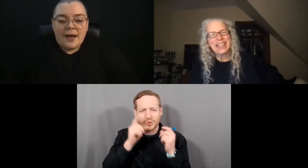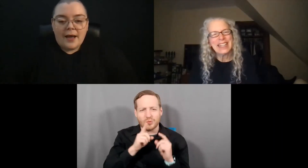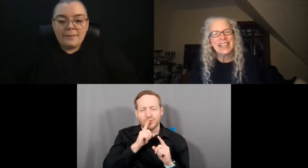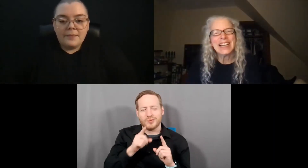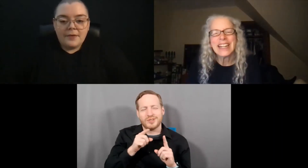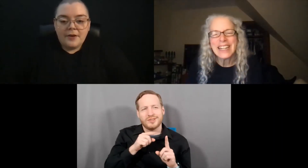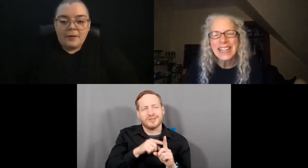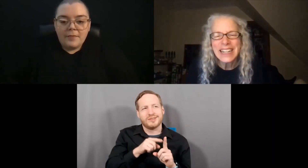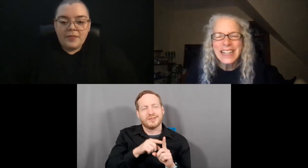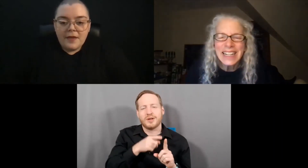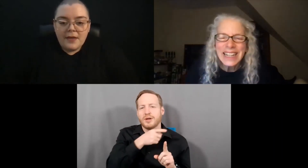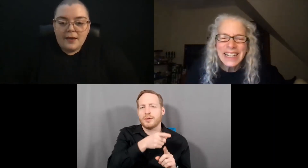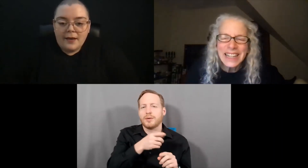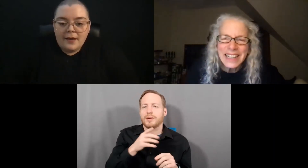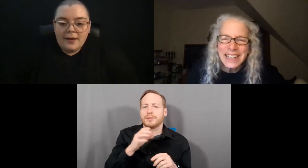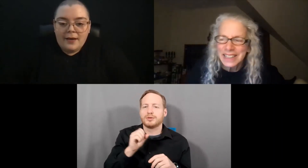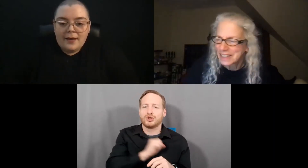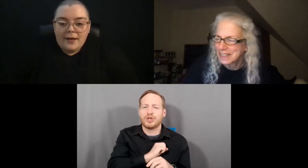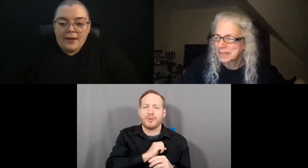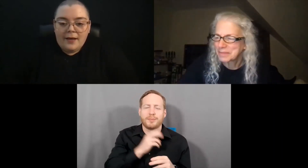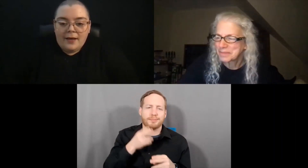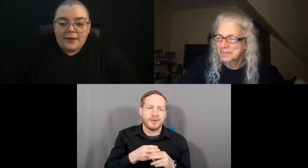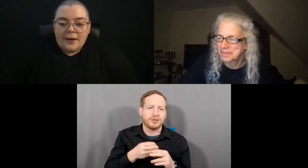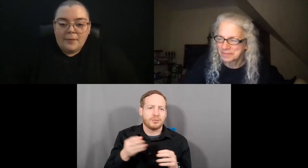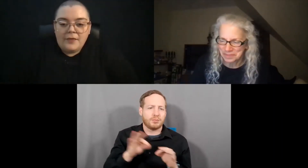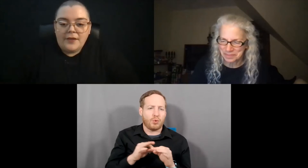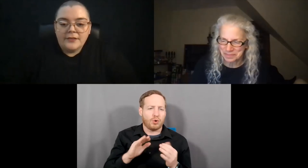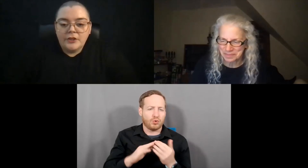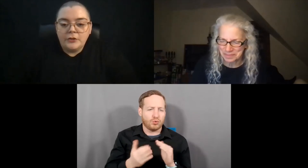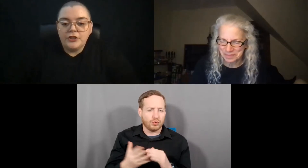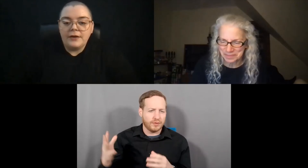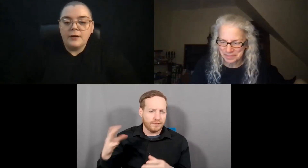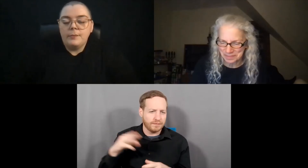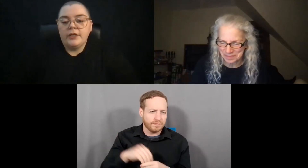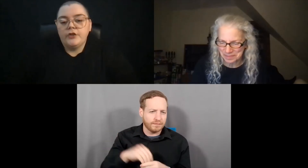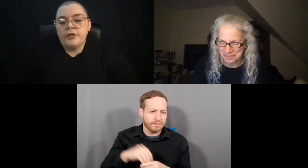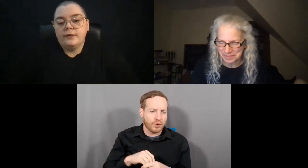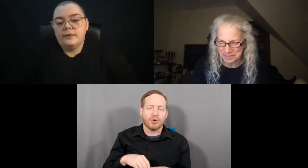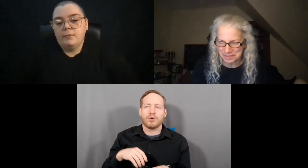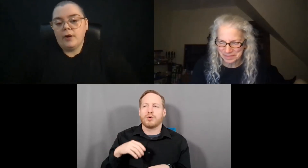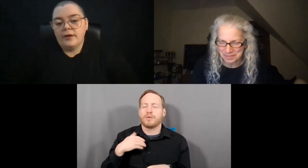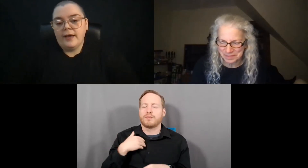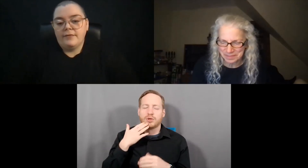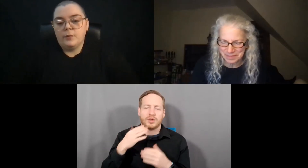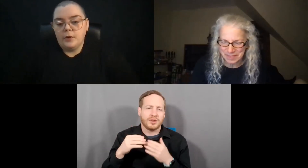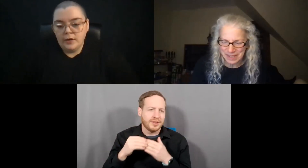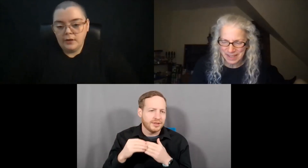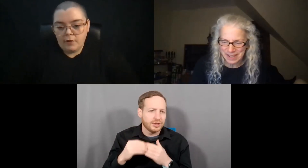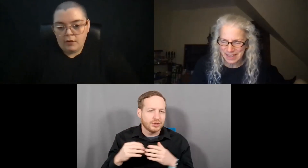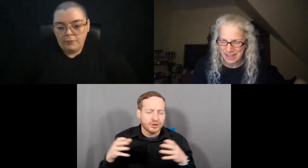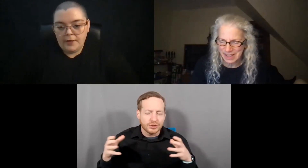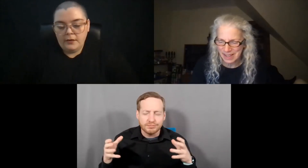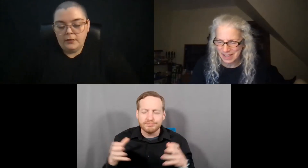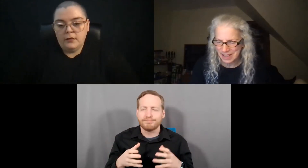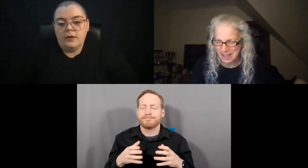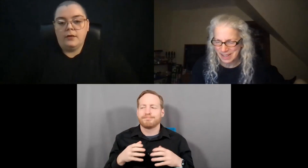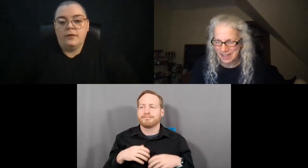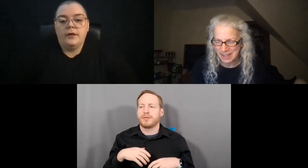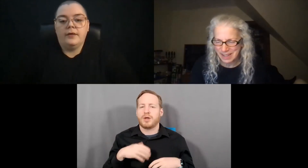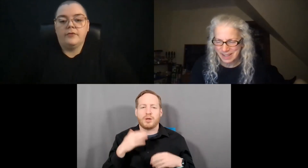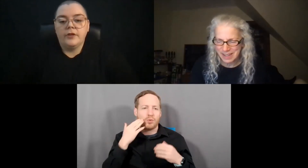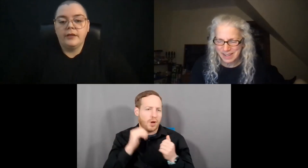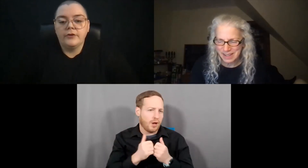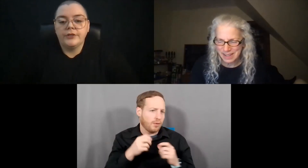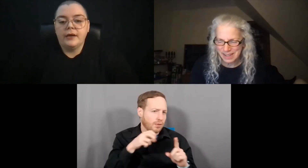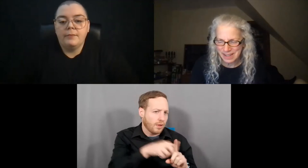Yeah, I'm, you know, I'm thinking a lot about this. know, Sharon mentioned it's important to have community involvement, you know,